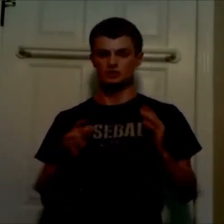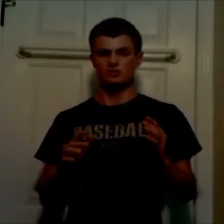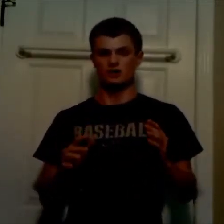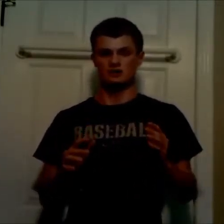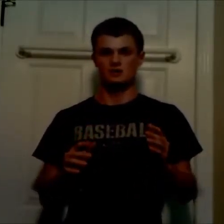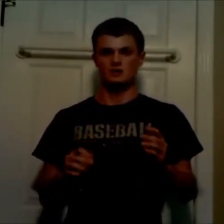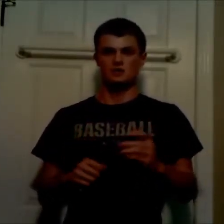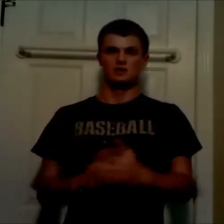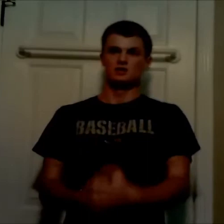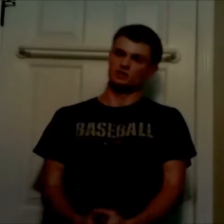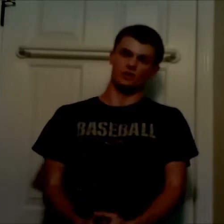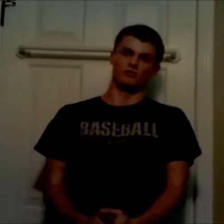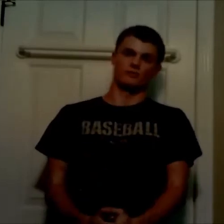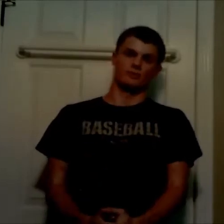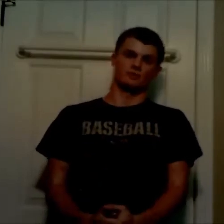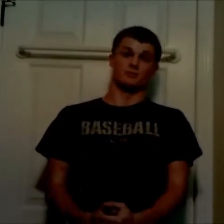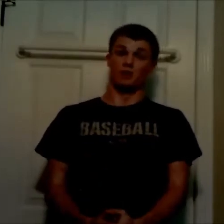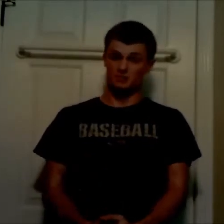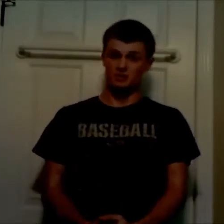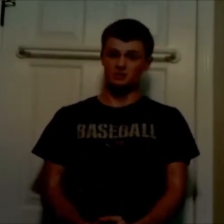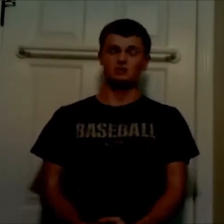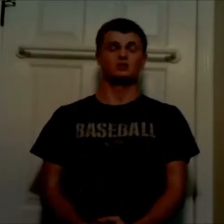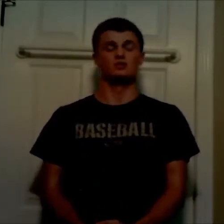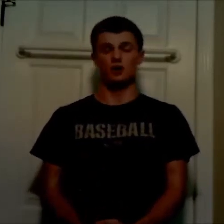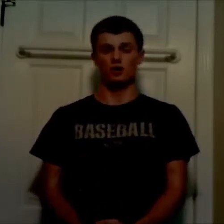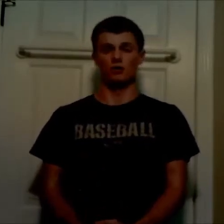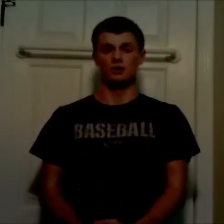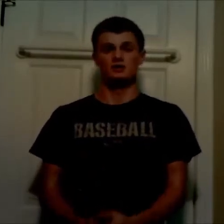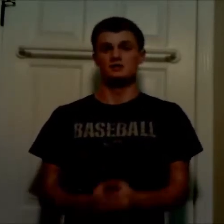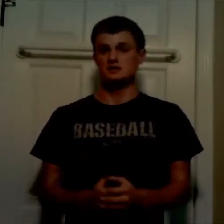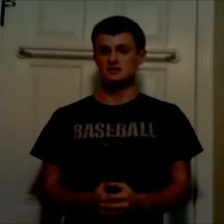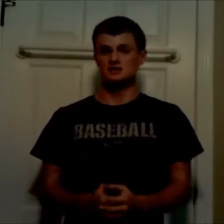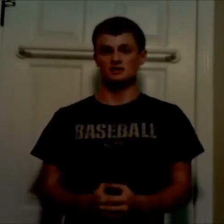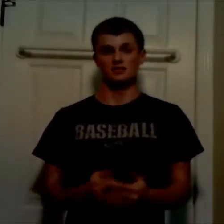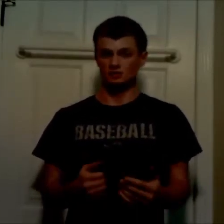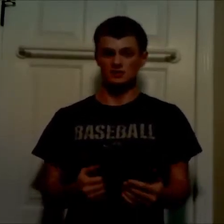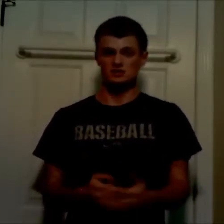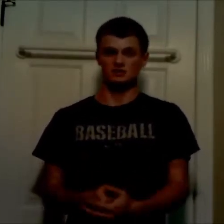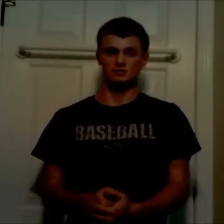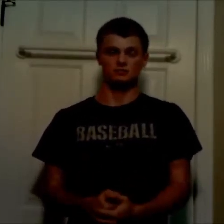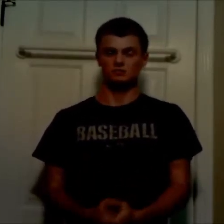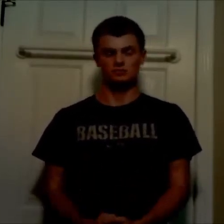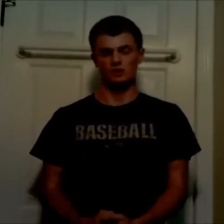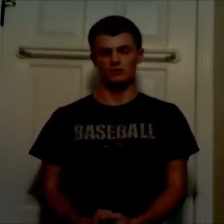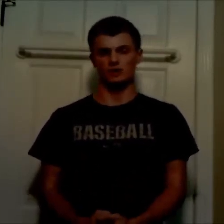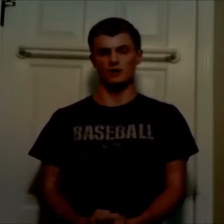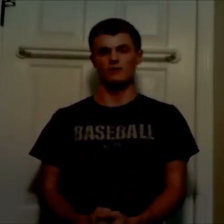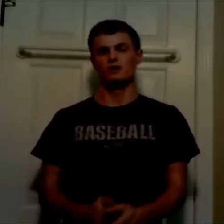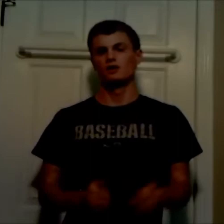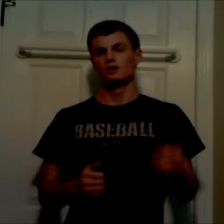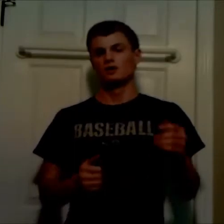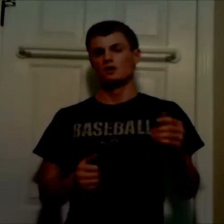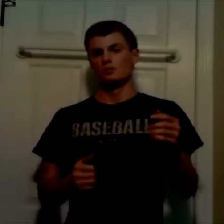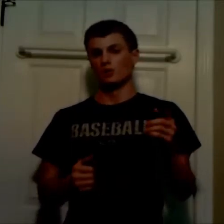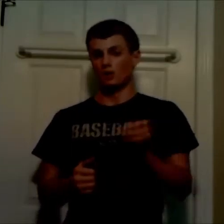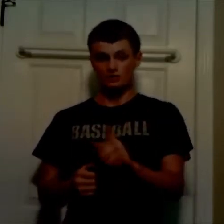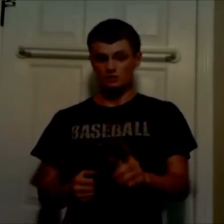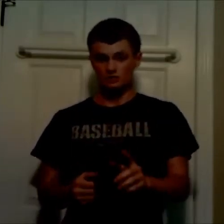but you might. So, my opinion? No. Disney, if you're listening, you're probably not. But, all those